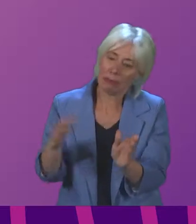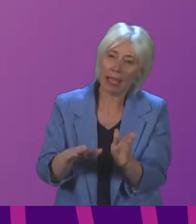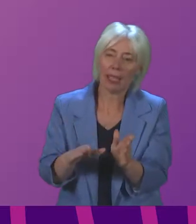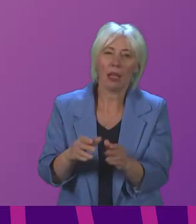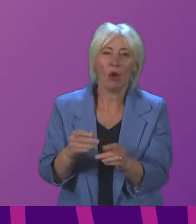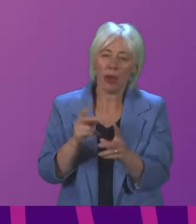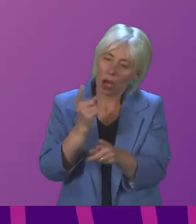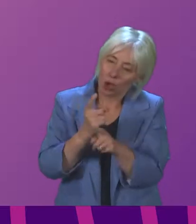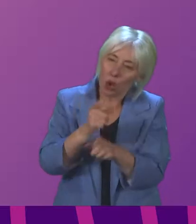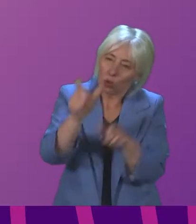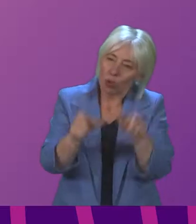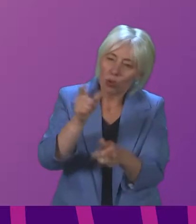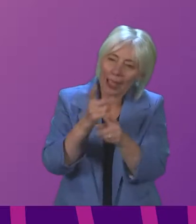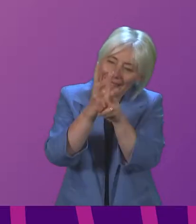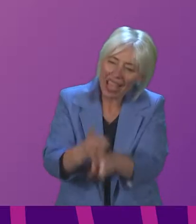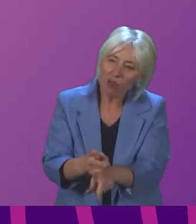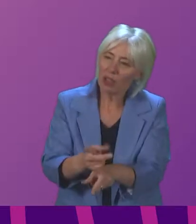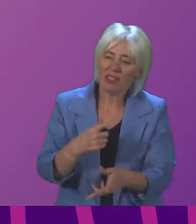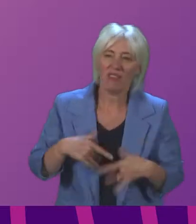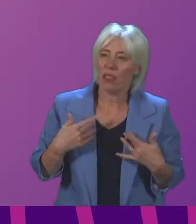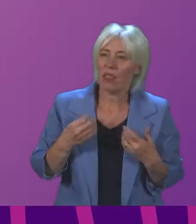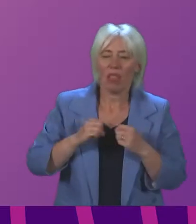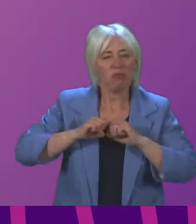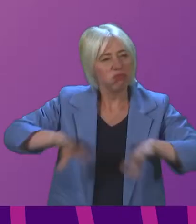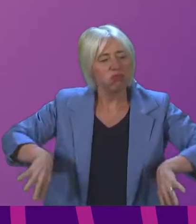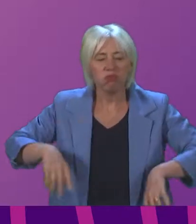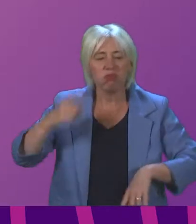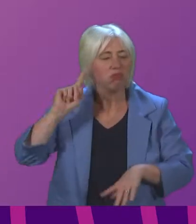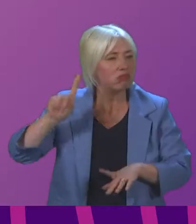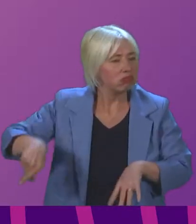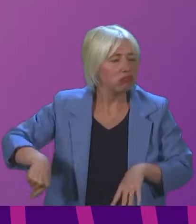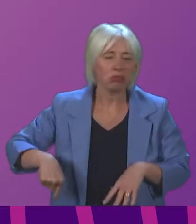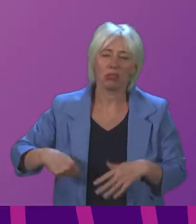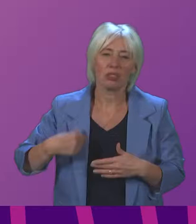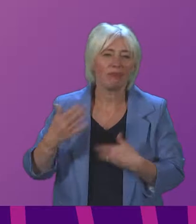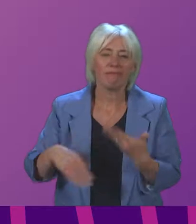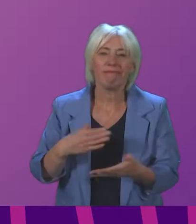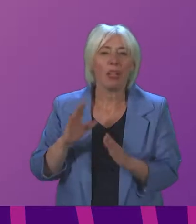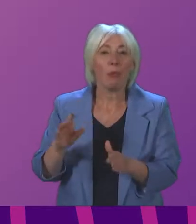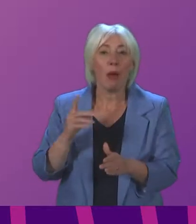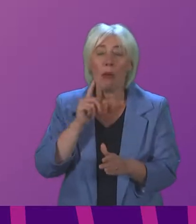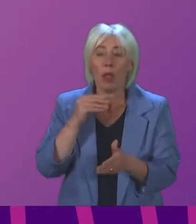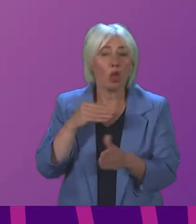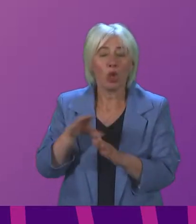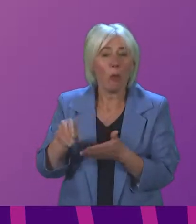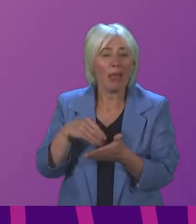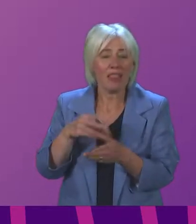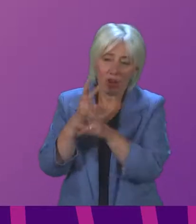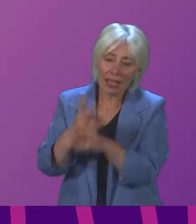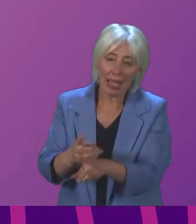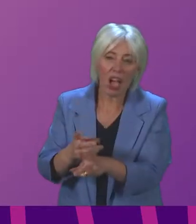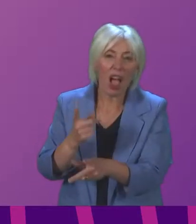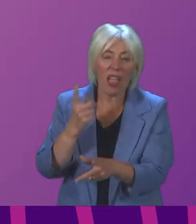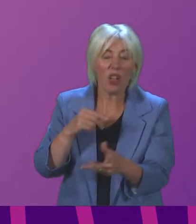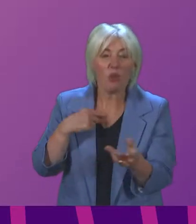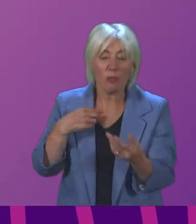let down and forgotten. One unpaid carer said last week of the decision to live with COVID, the unpaid carers had been, and I quote, sacrificed